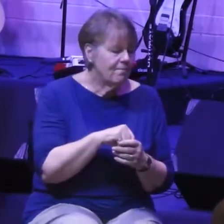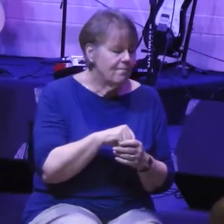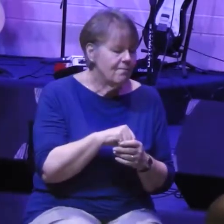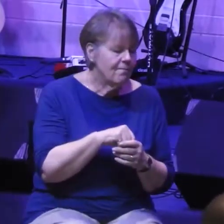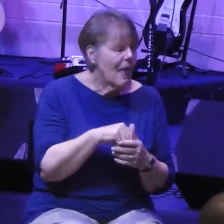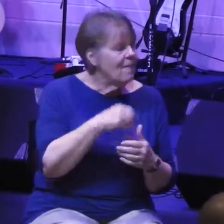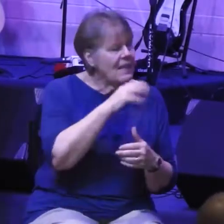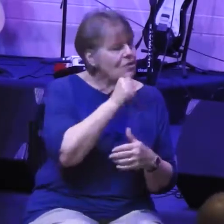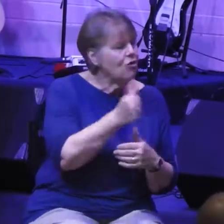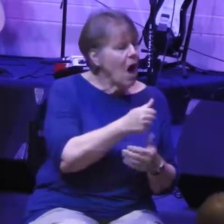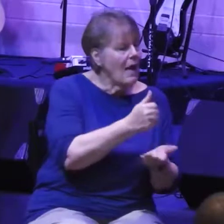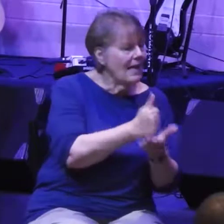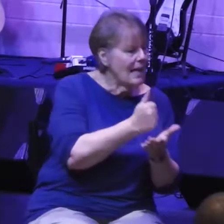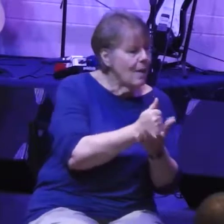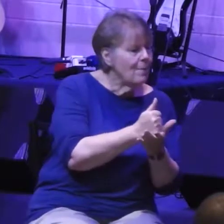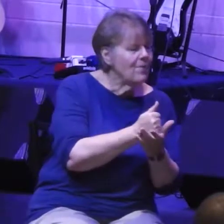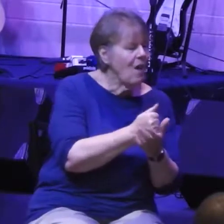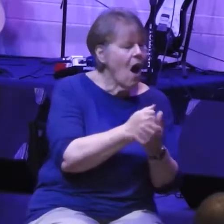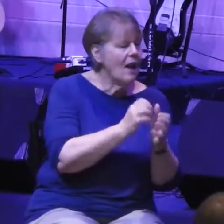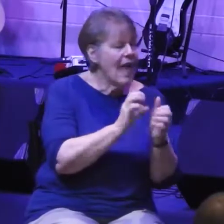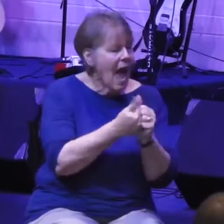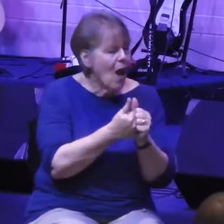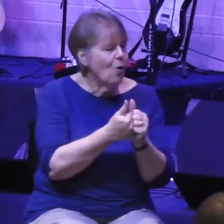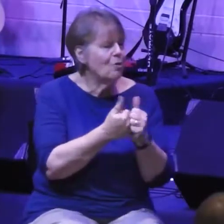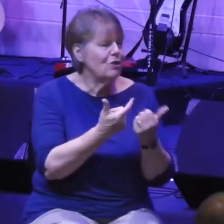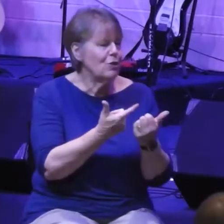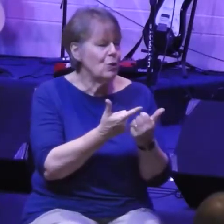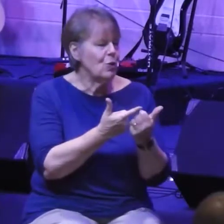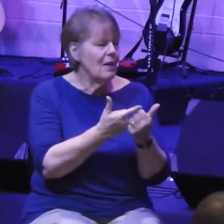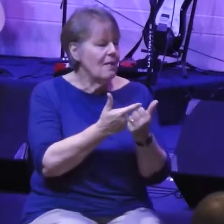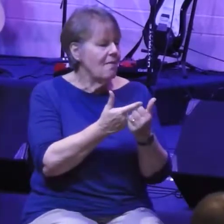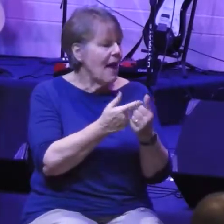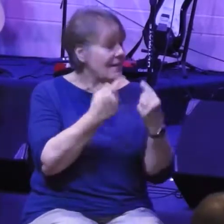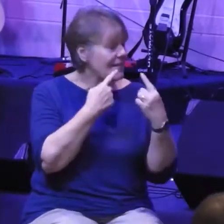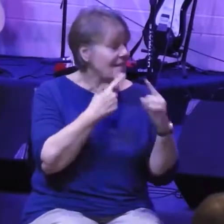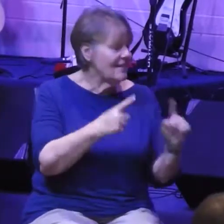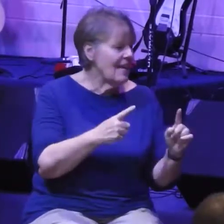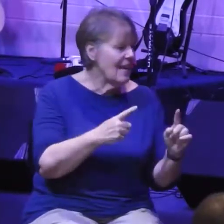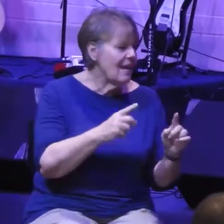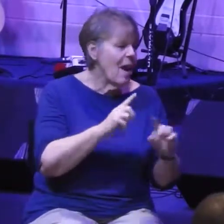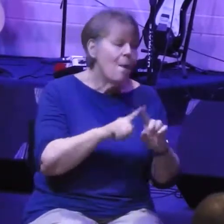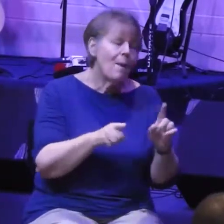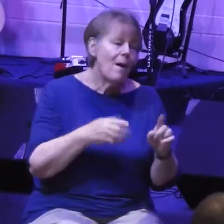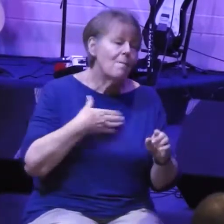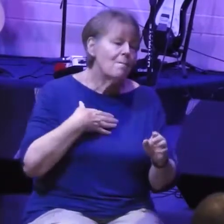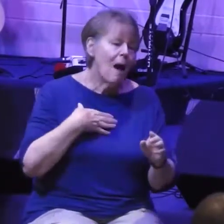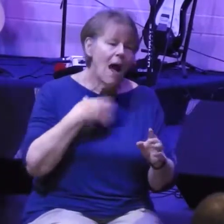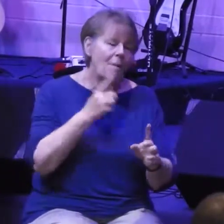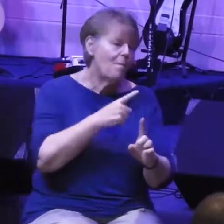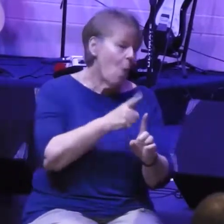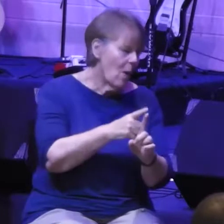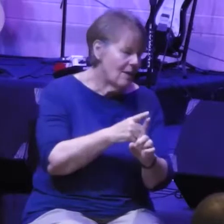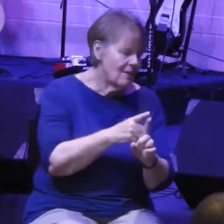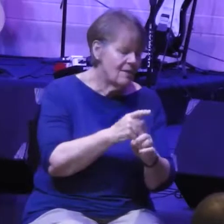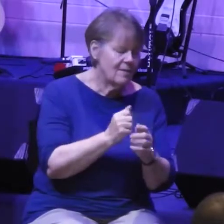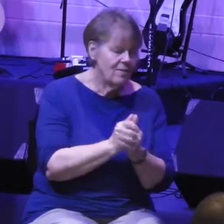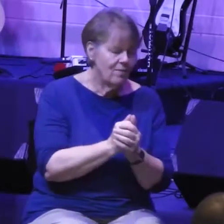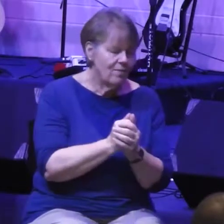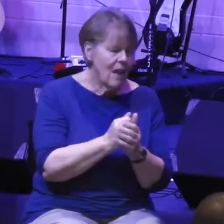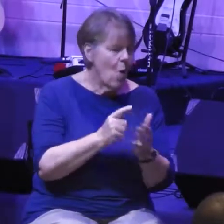Rather, all of that, as I was thinking about it, as I kind of kept reading through the text and going, what is this really saying? Here's what all of that does.